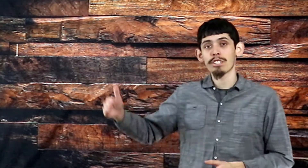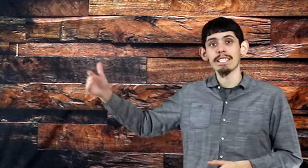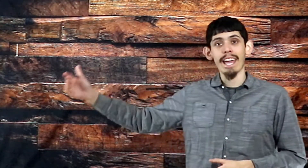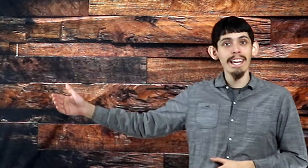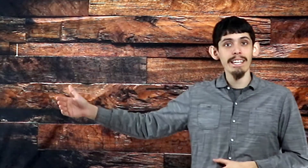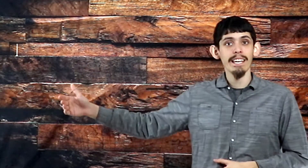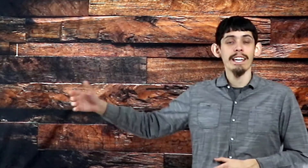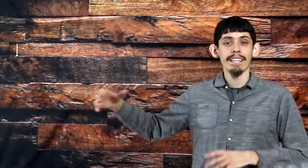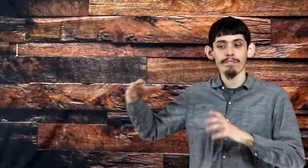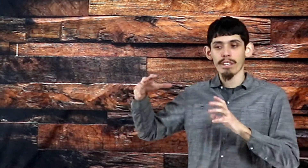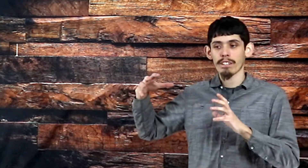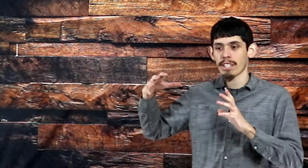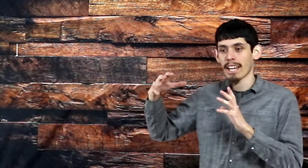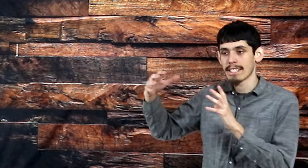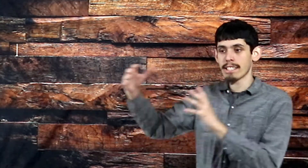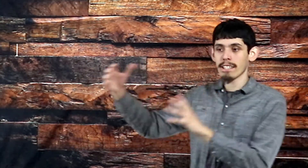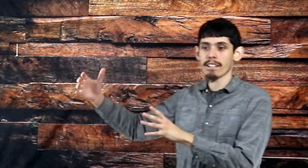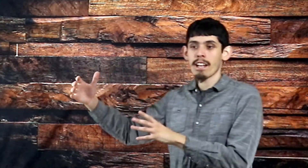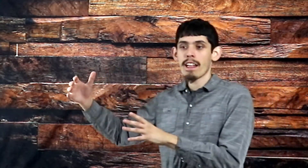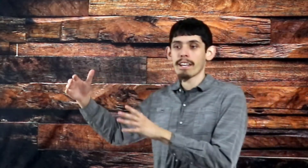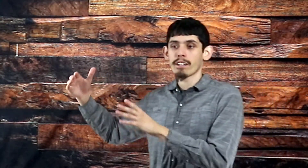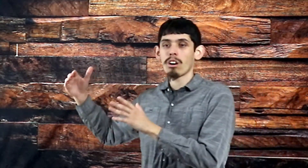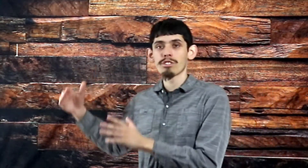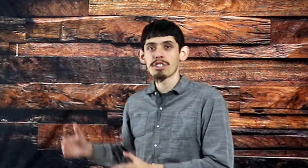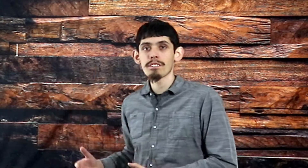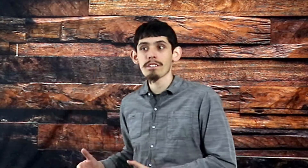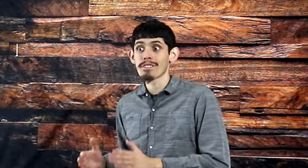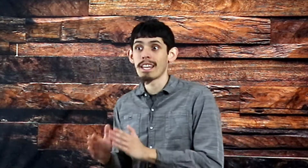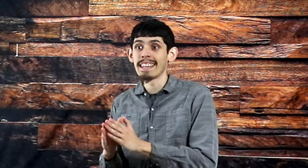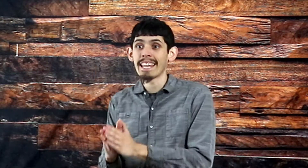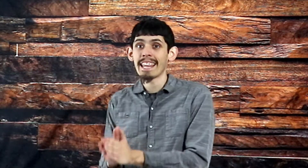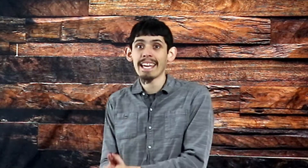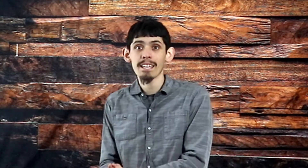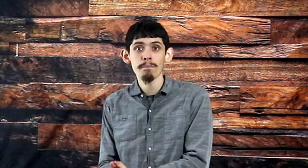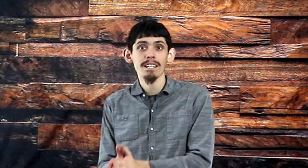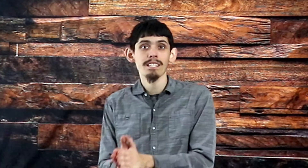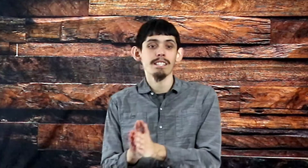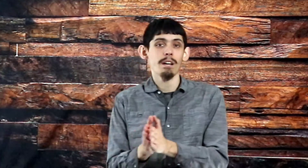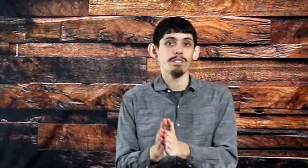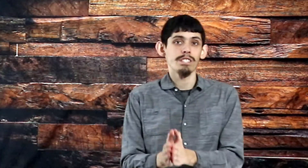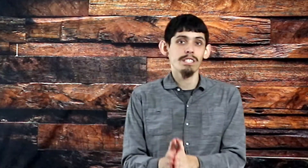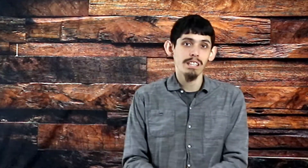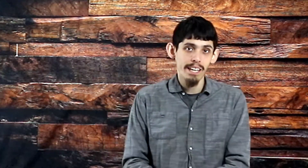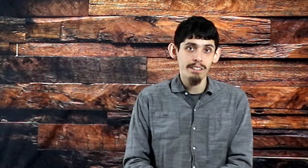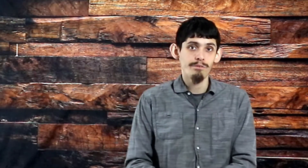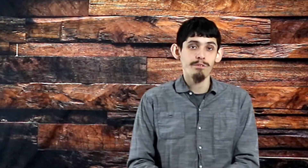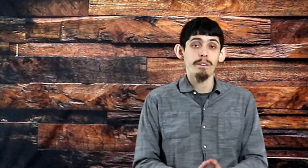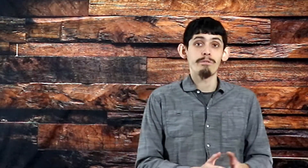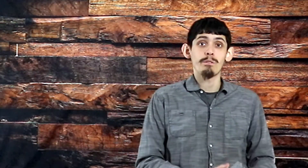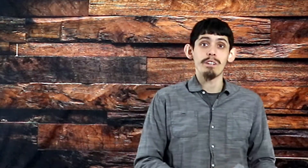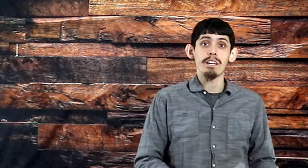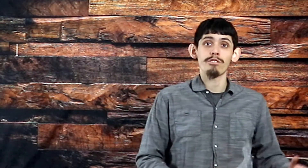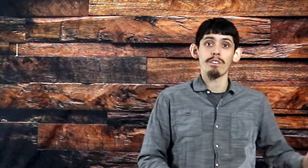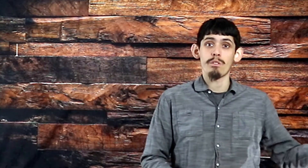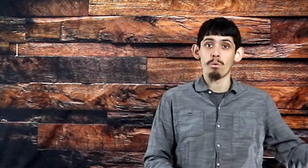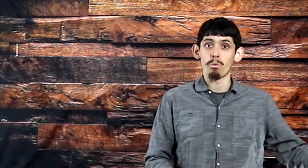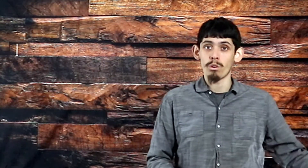.8 gives us an idea. It calls Jesus the Lamb that was slain from the foundation of the world.